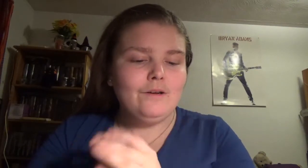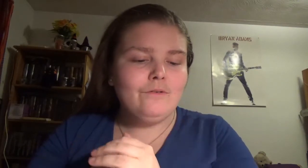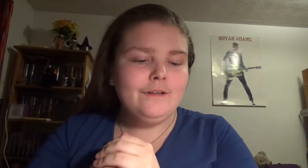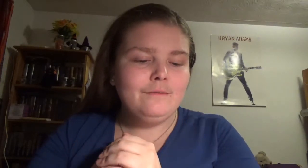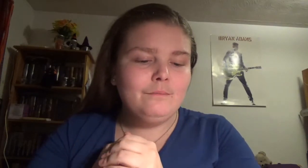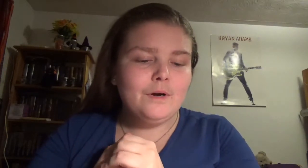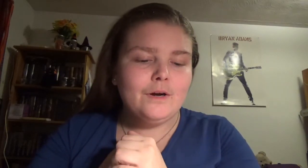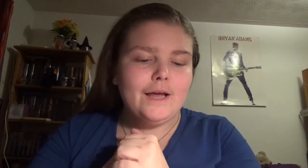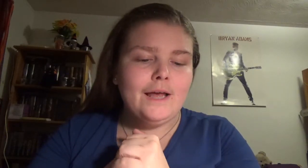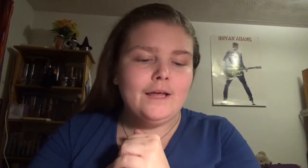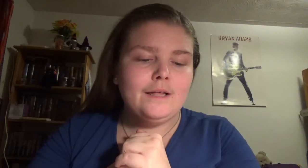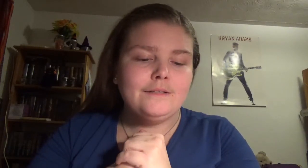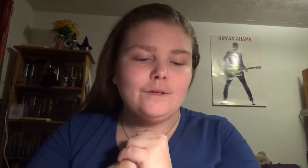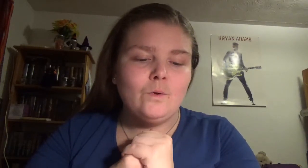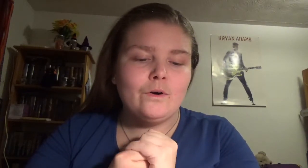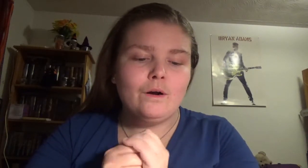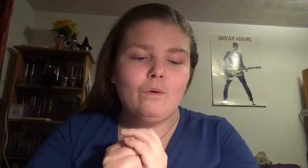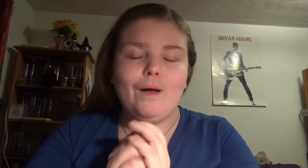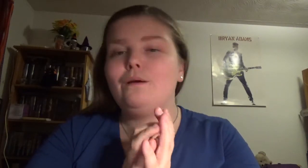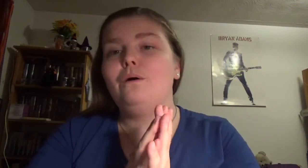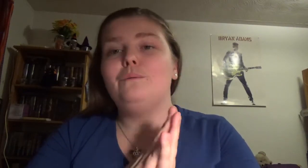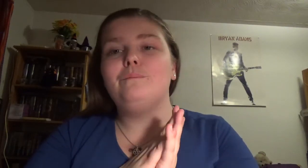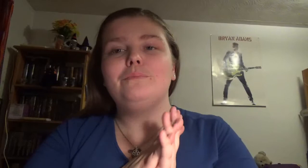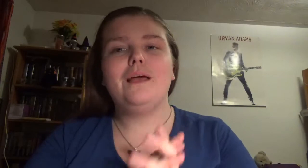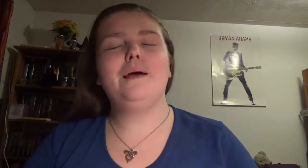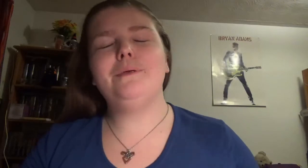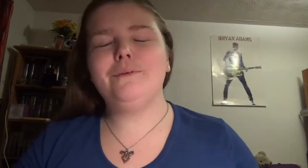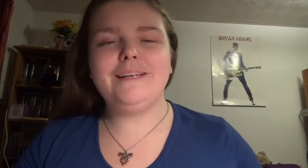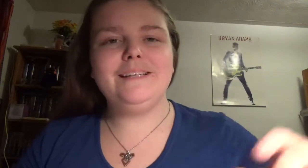Rittenberg and Laura Whitecomb. Happy readings.